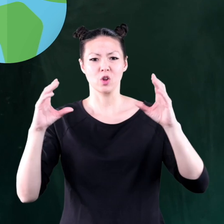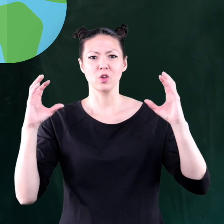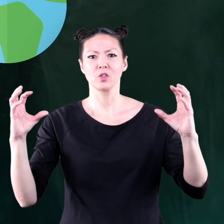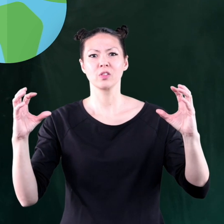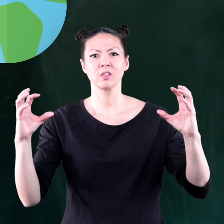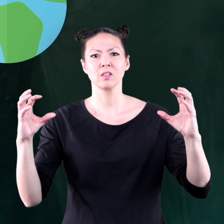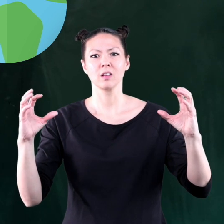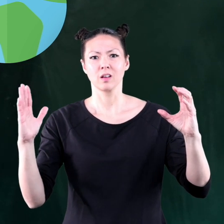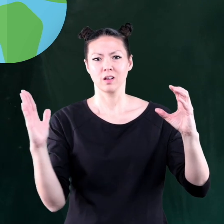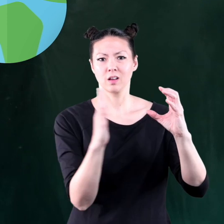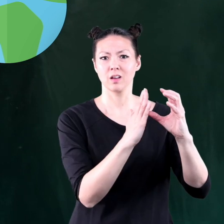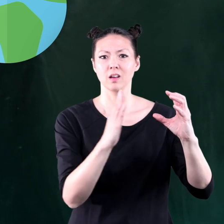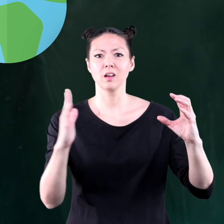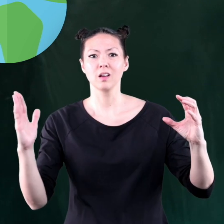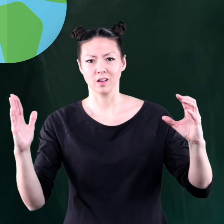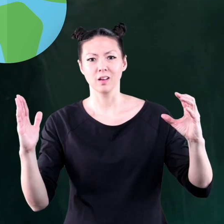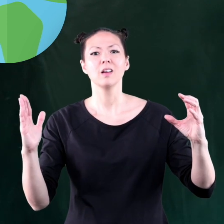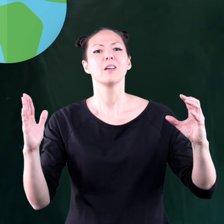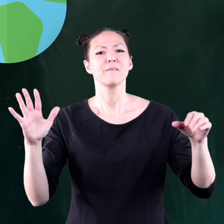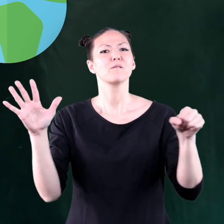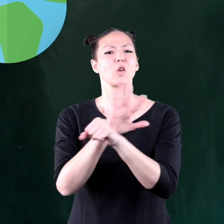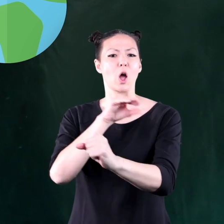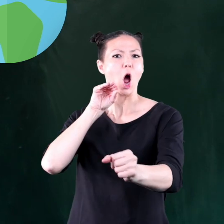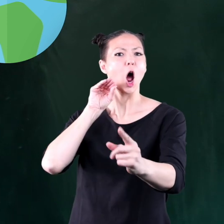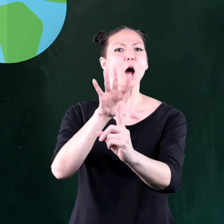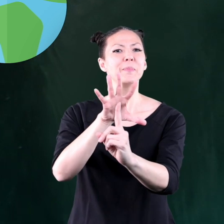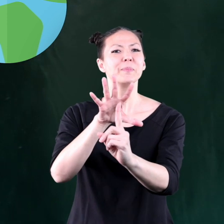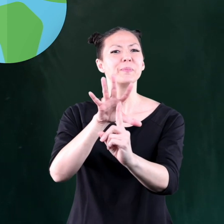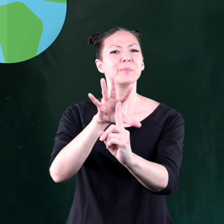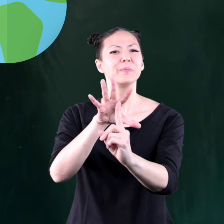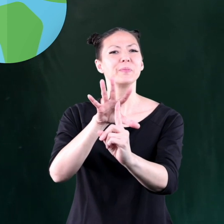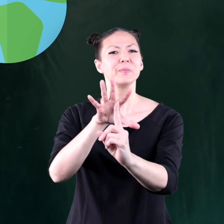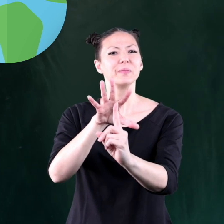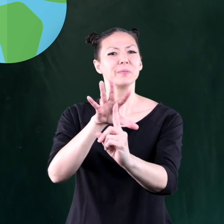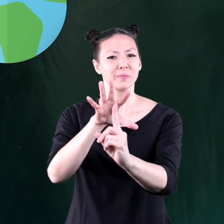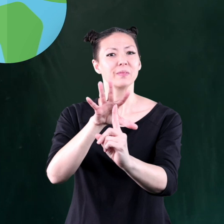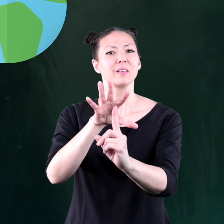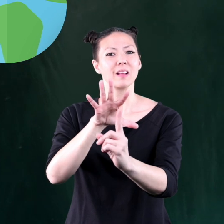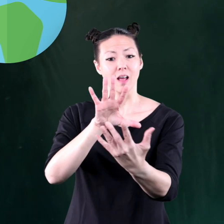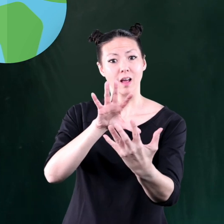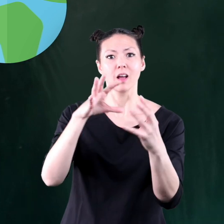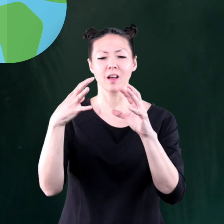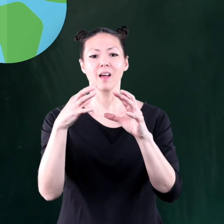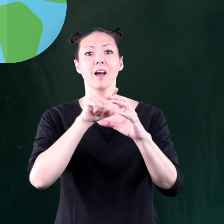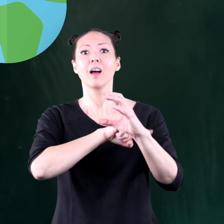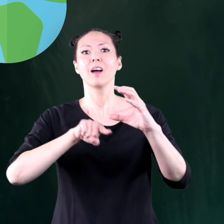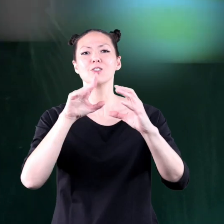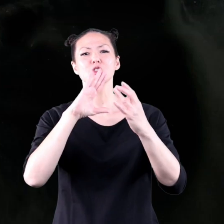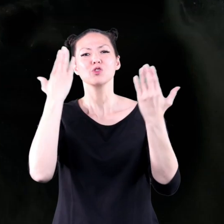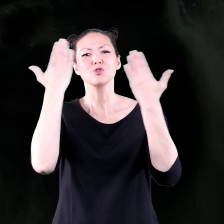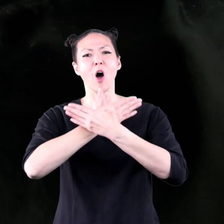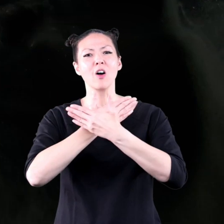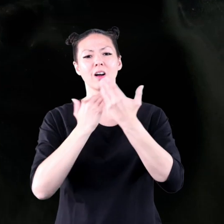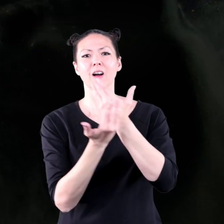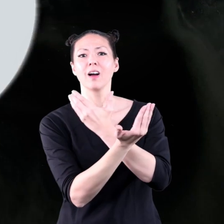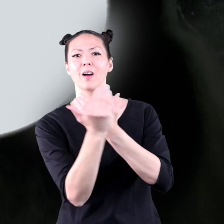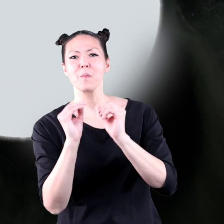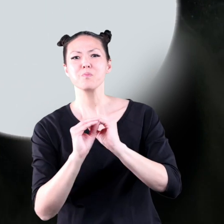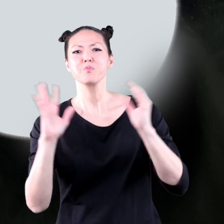far side of the moon is in full sunlight but the side facing you is dark it is not visible because the